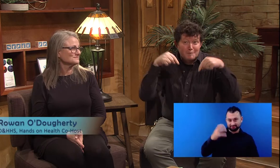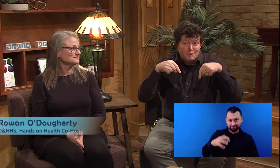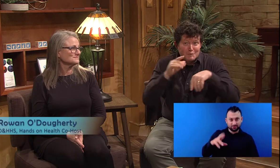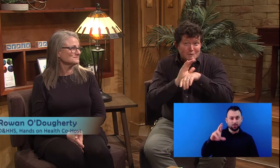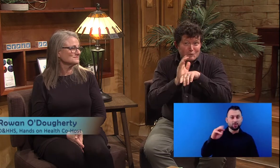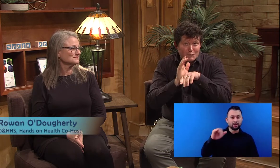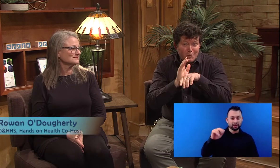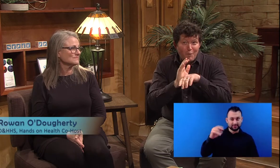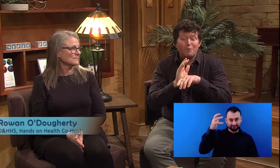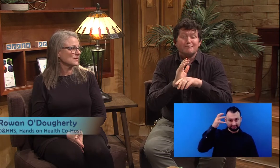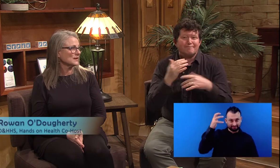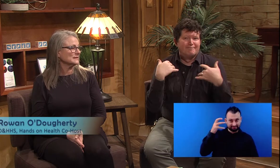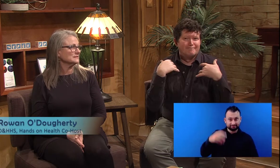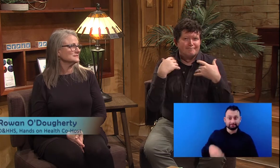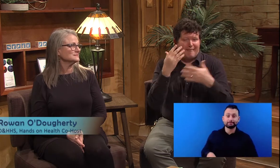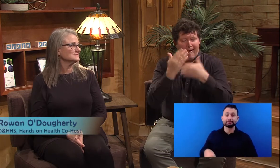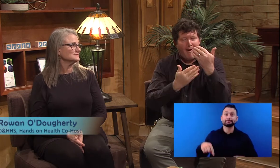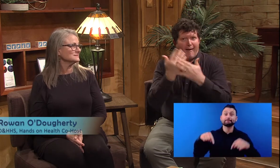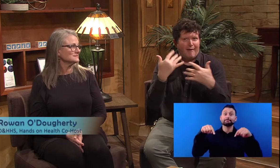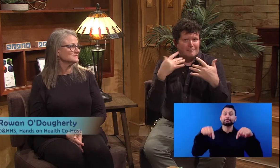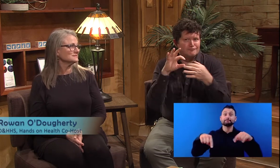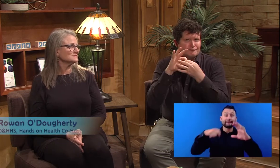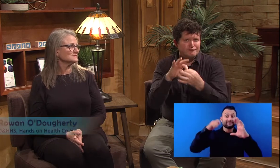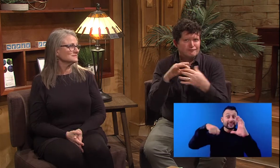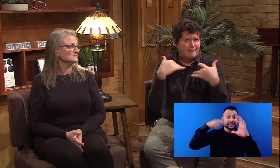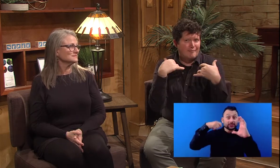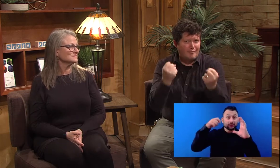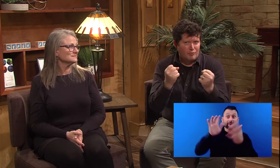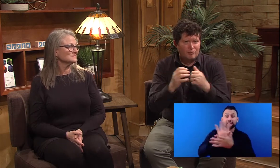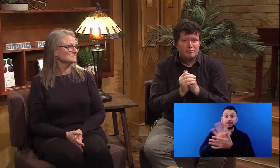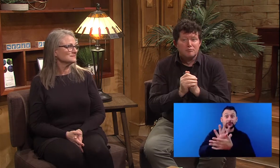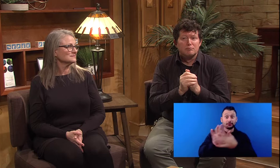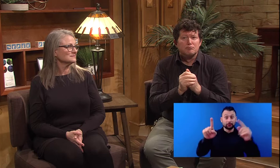Welcome to our show Hands on Health.